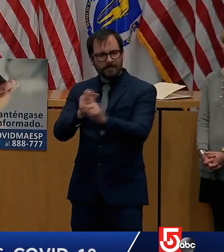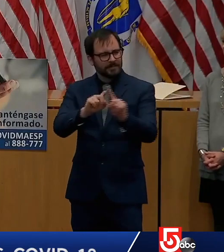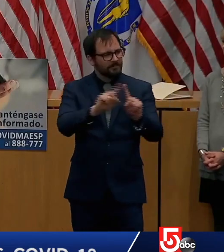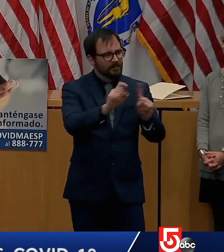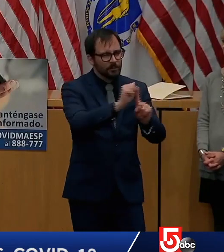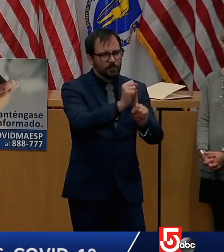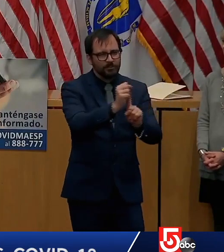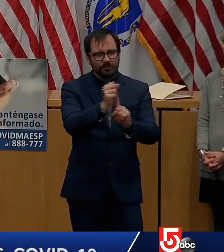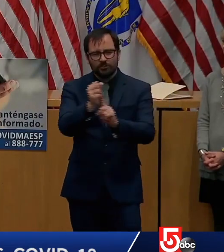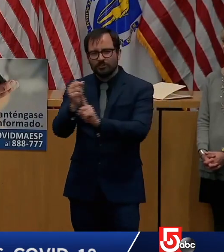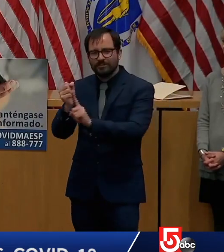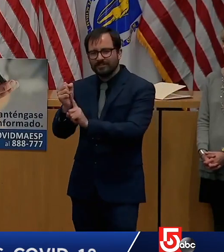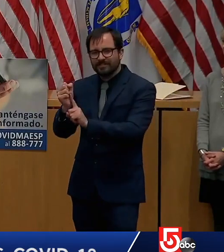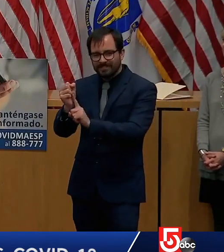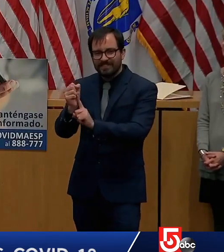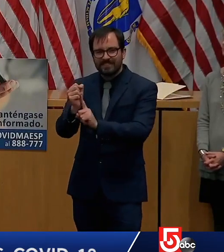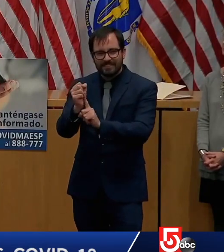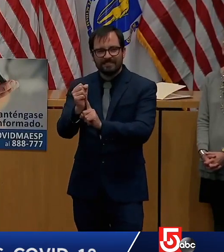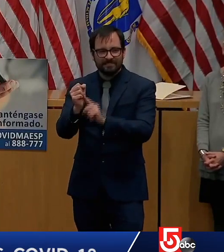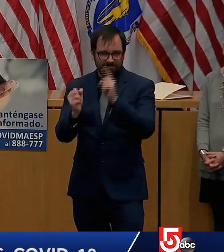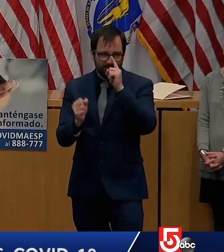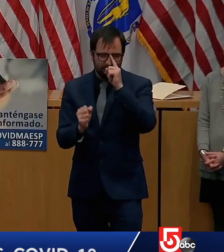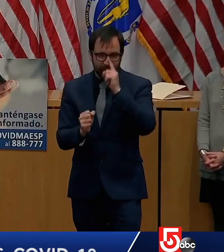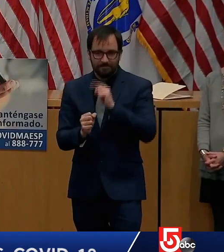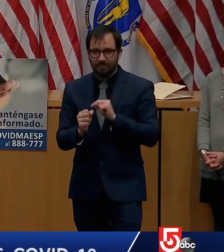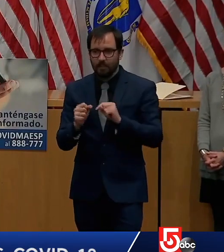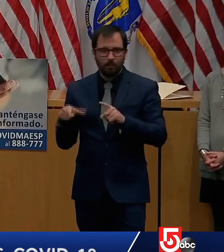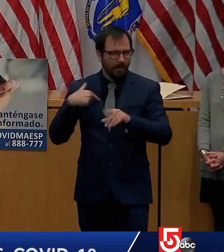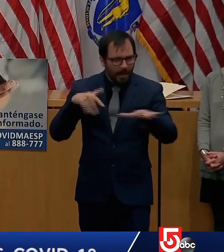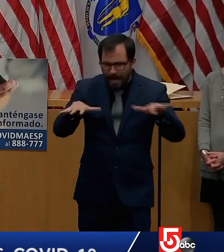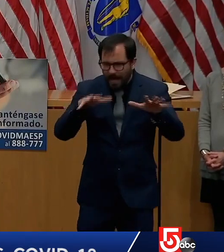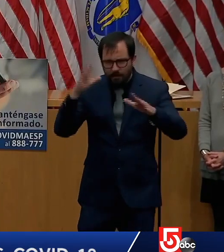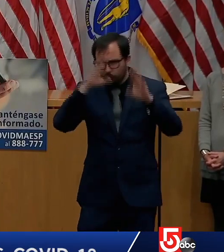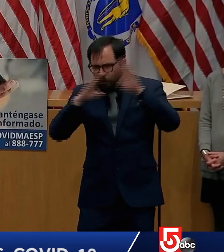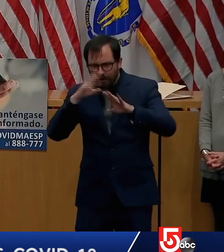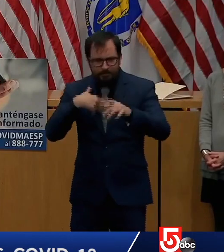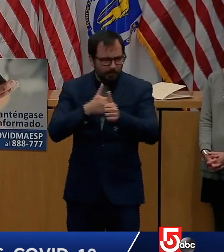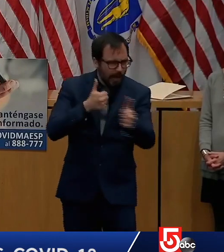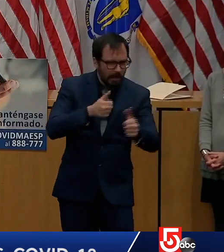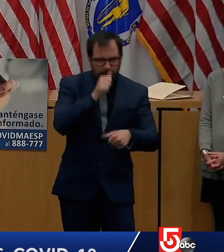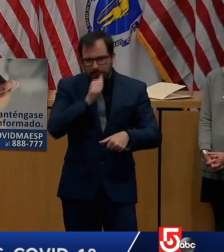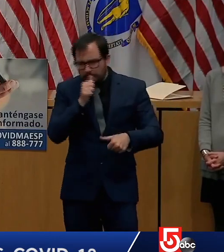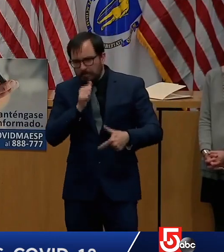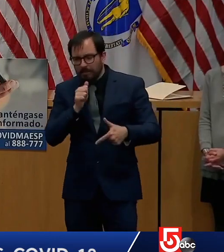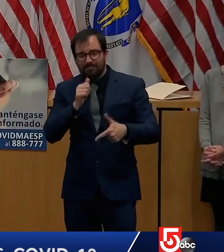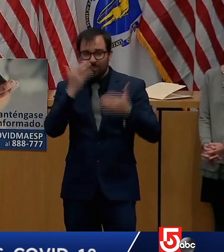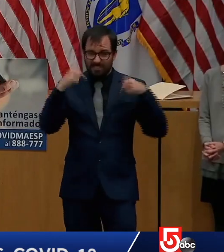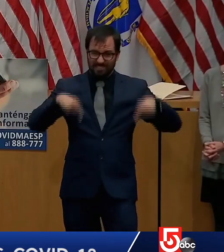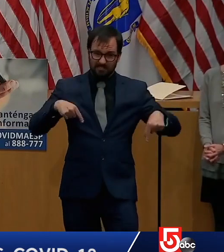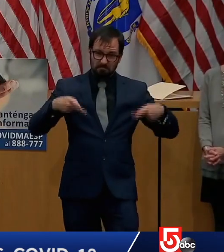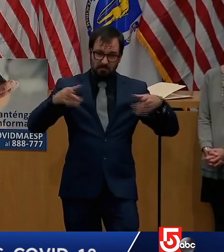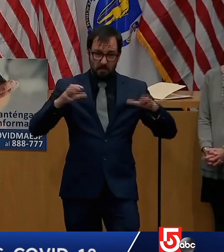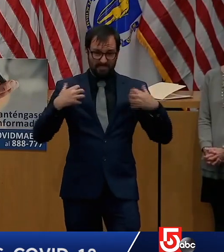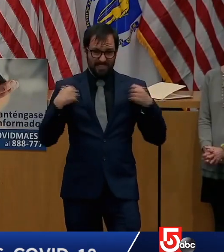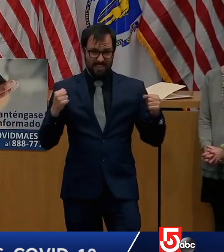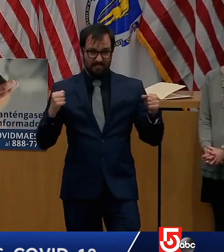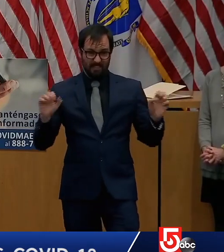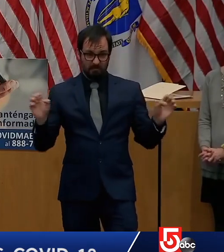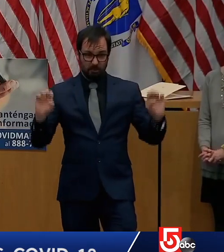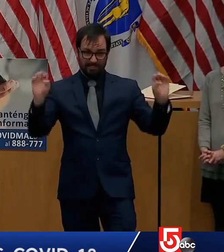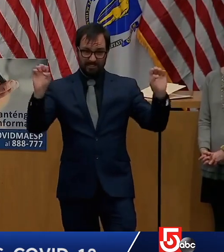You know, the first that biogen outbreak, which was kind of the launch